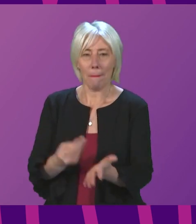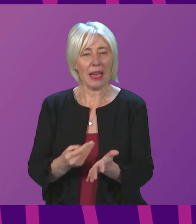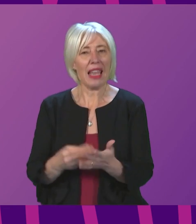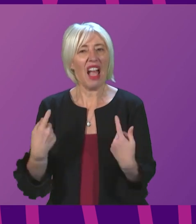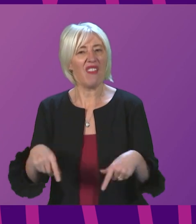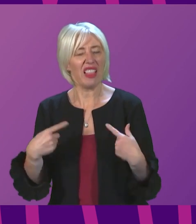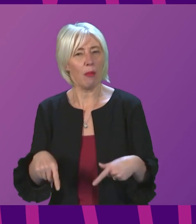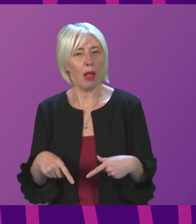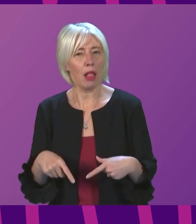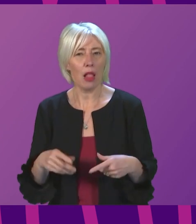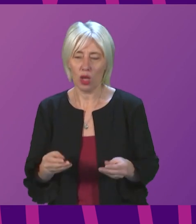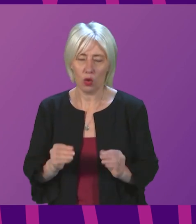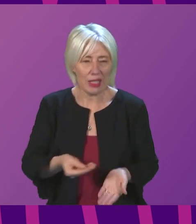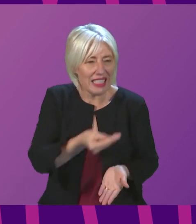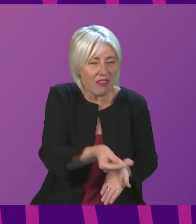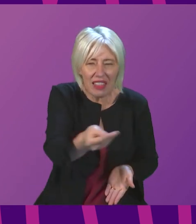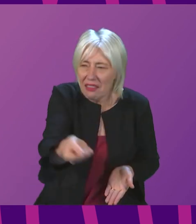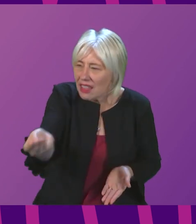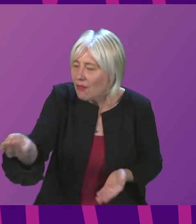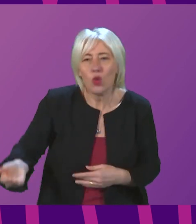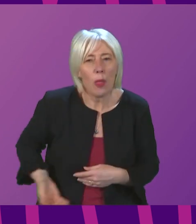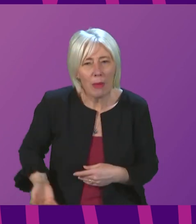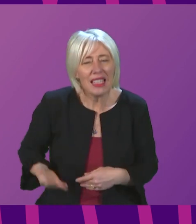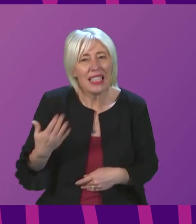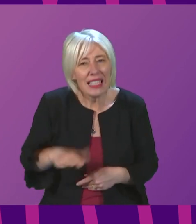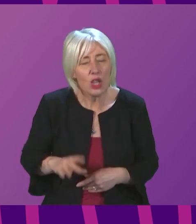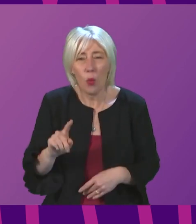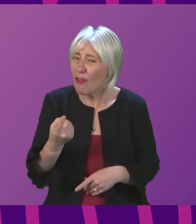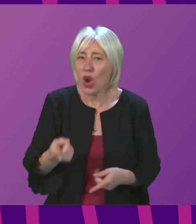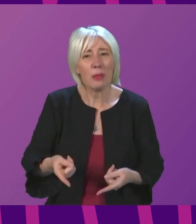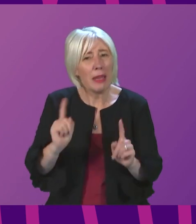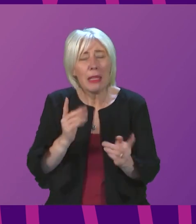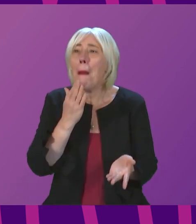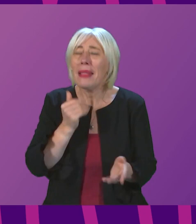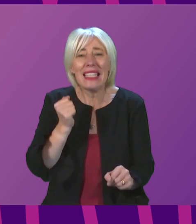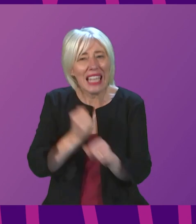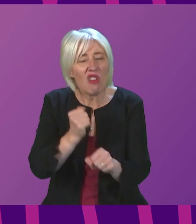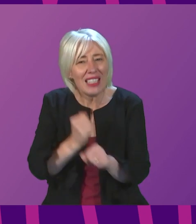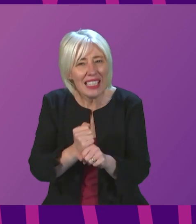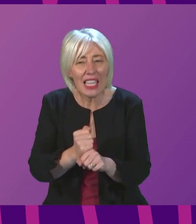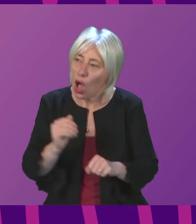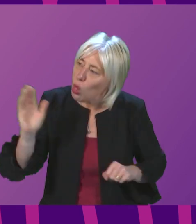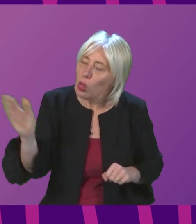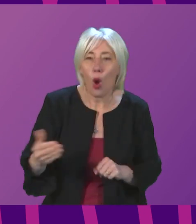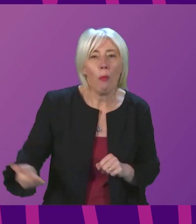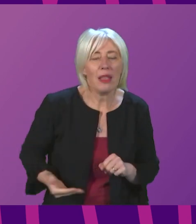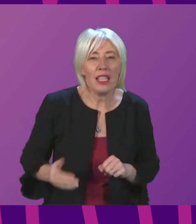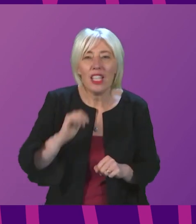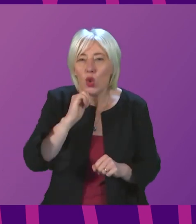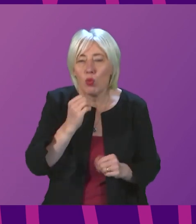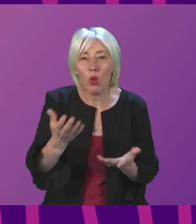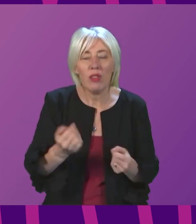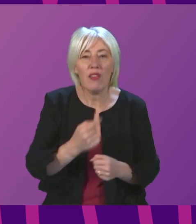gets to the businesses who need it. So will the First Minister simply guarantee that businesses will receive that